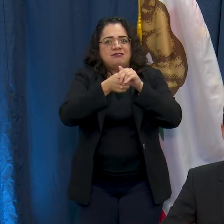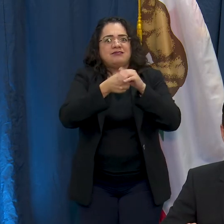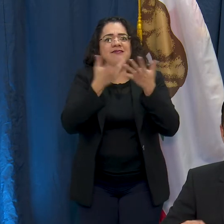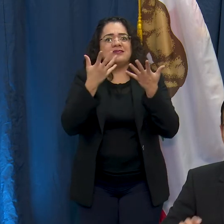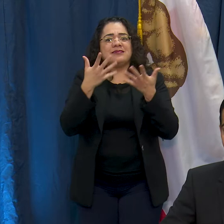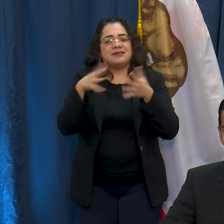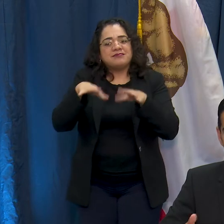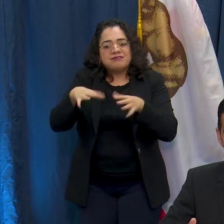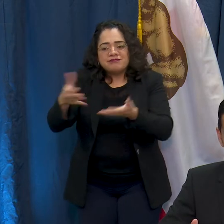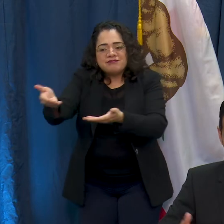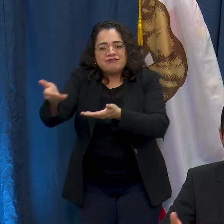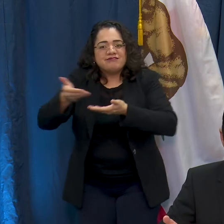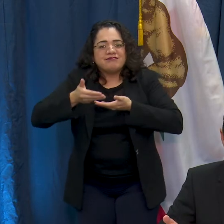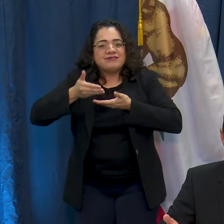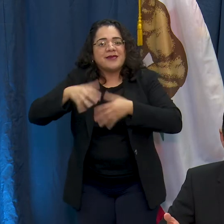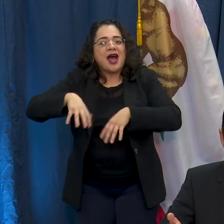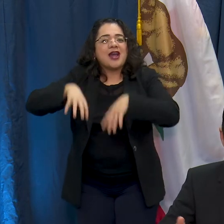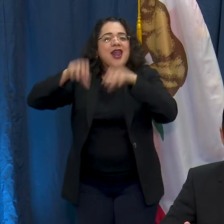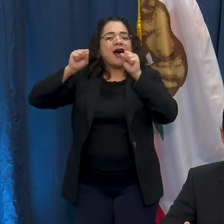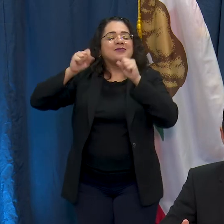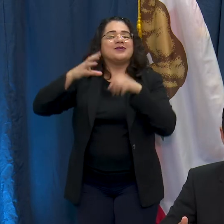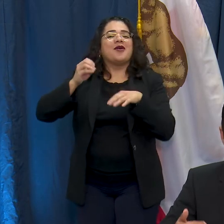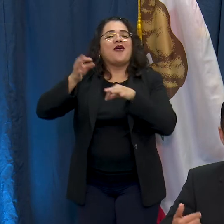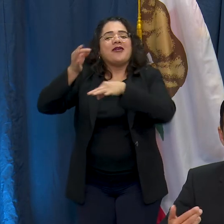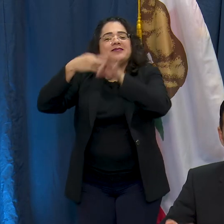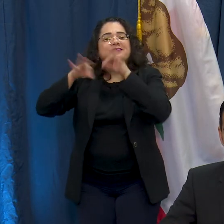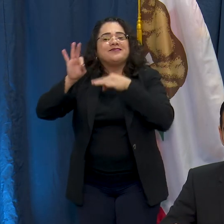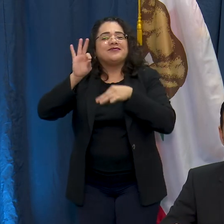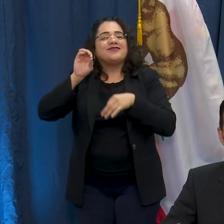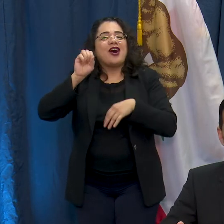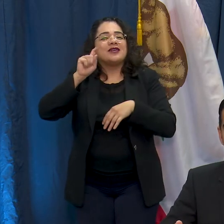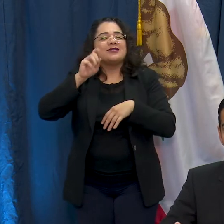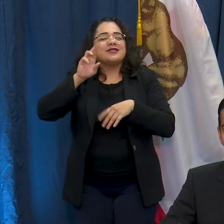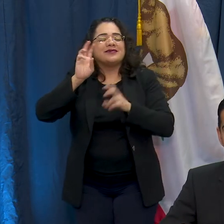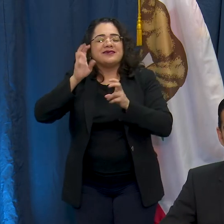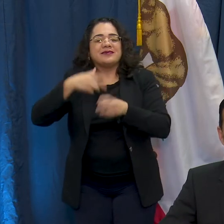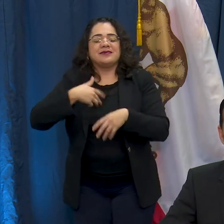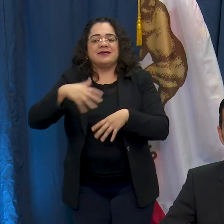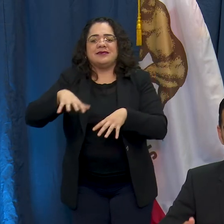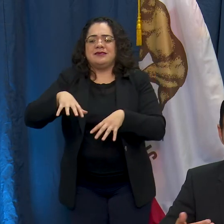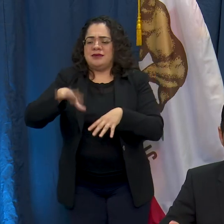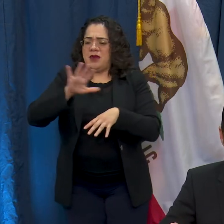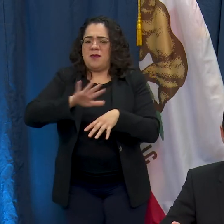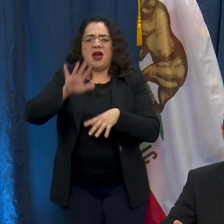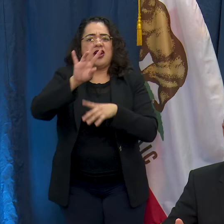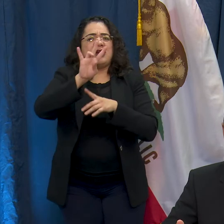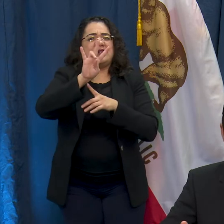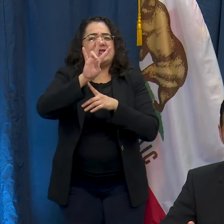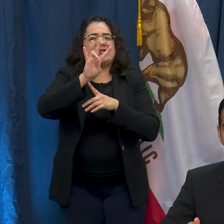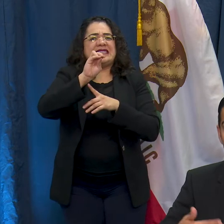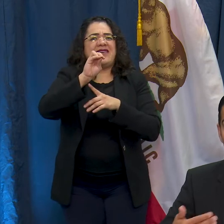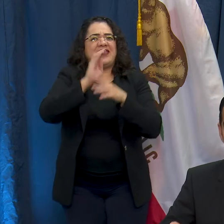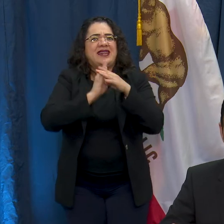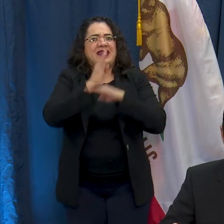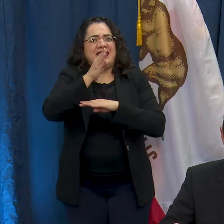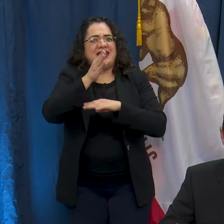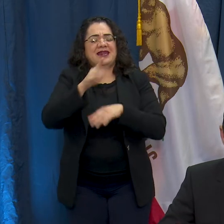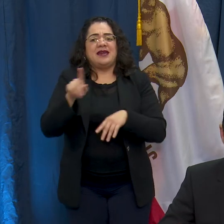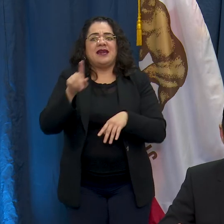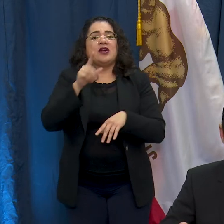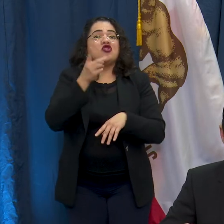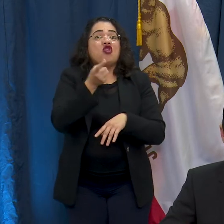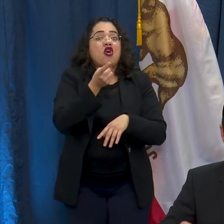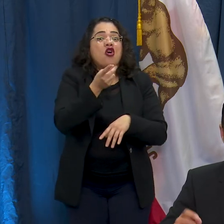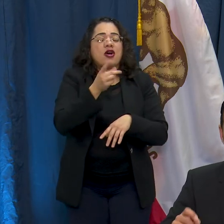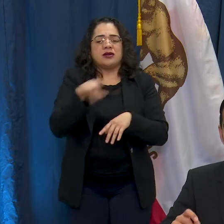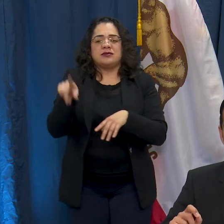cats and dogs out of the shelter. Just recently we've adopted out over 70 dogs, over a hundred cats,